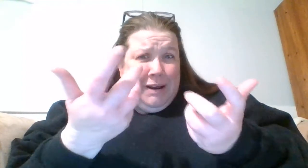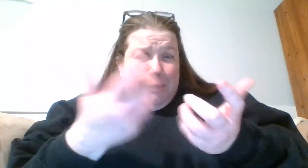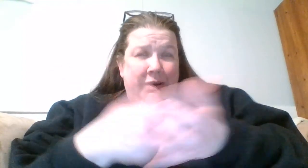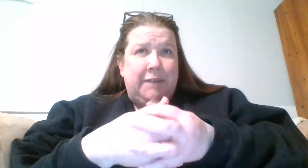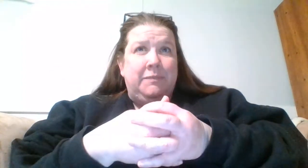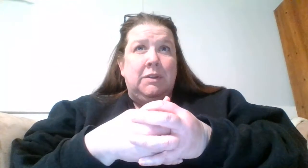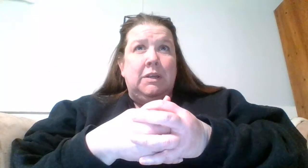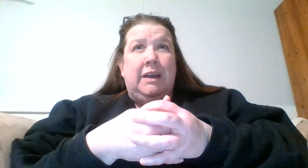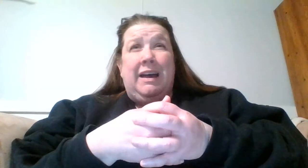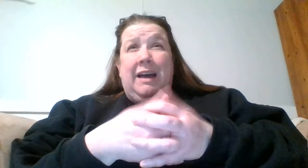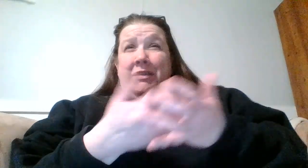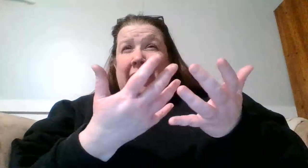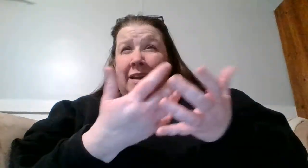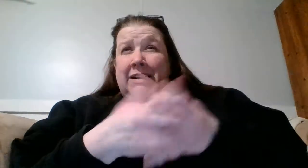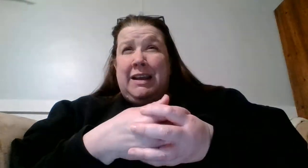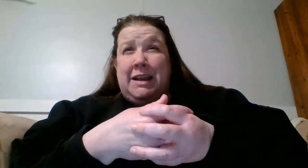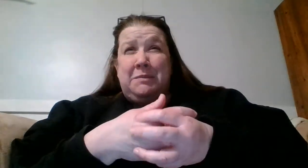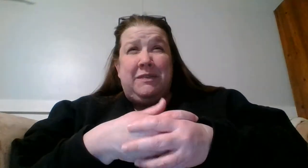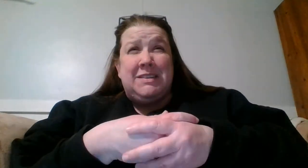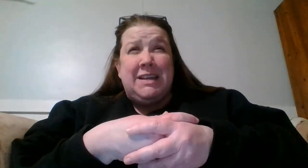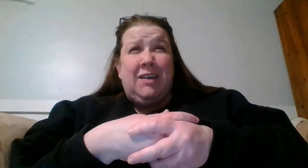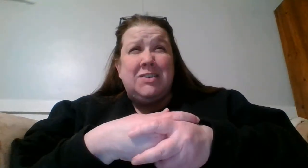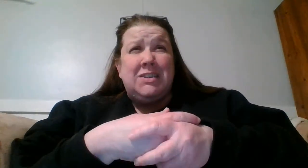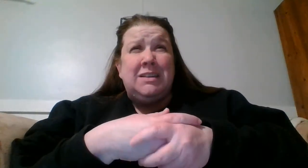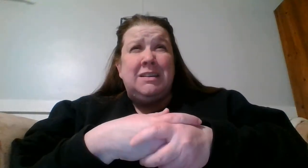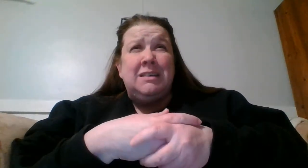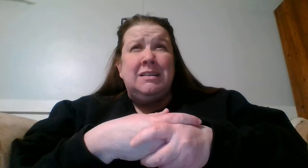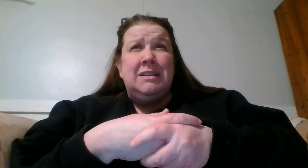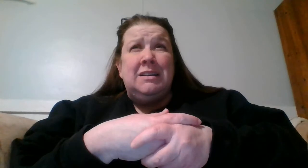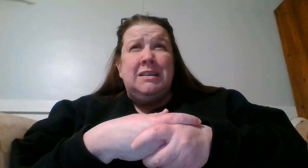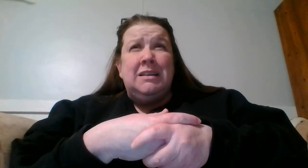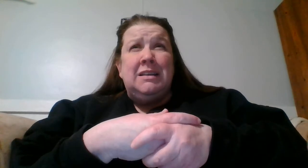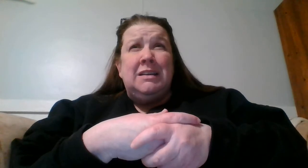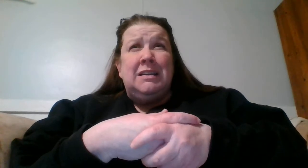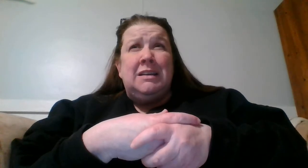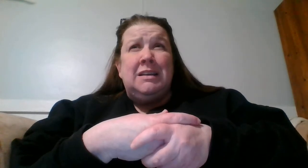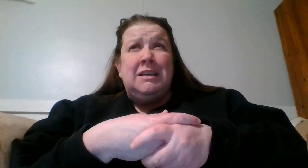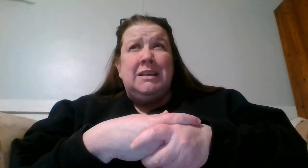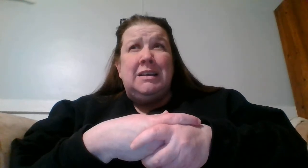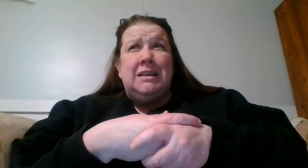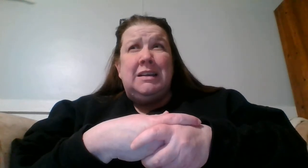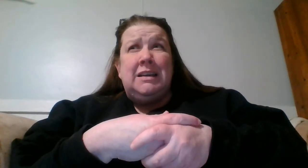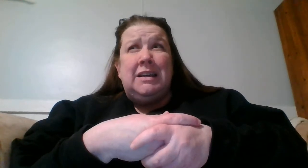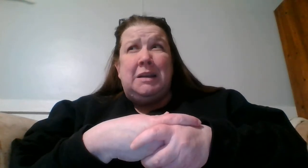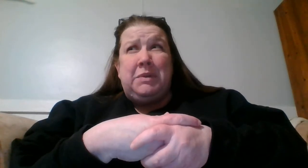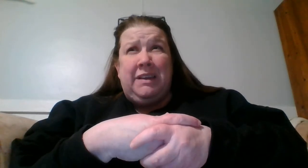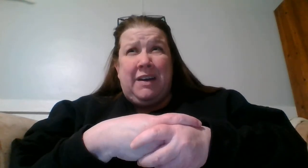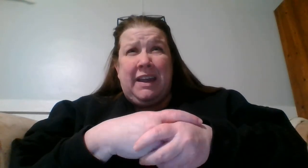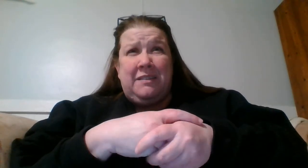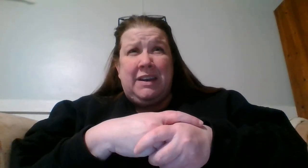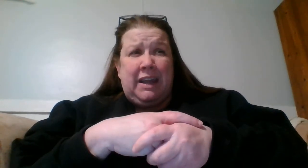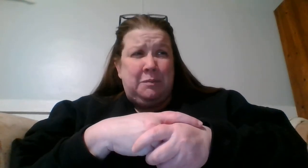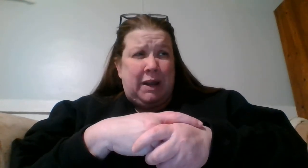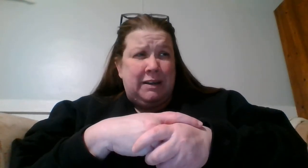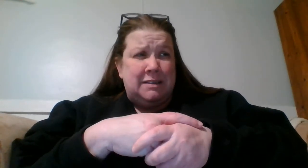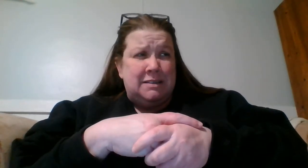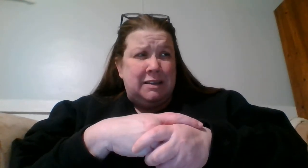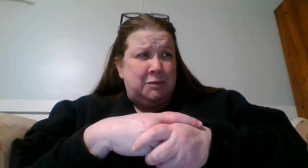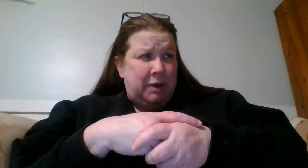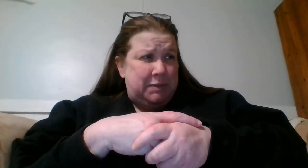but I worry. I have an A in anatomy physiology, and I believe I have an A- in web